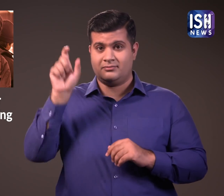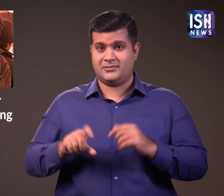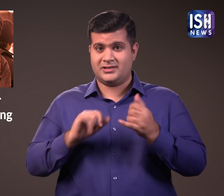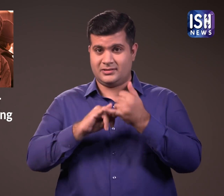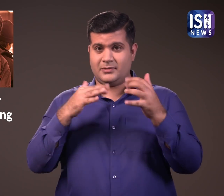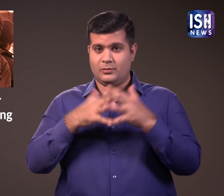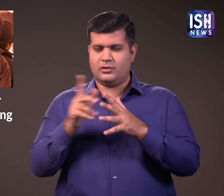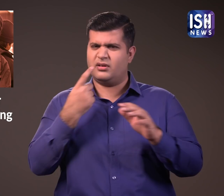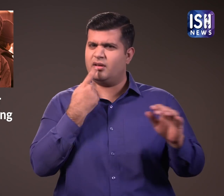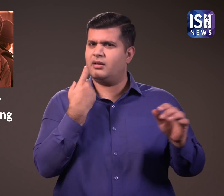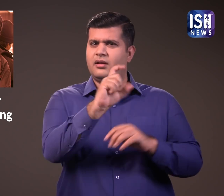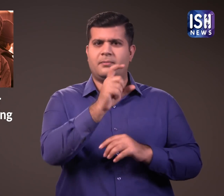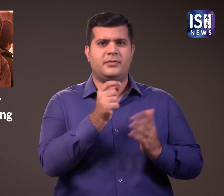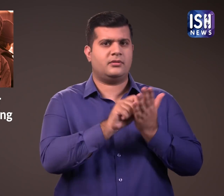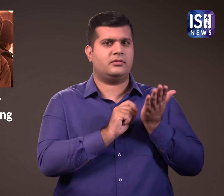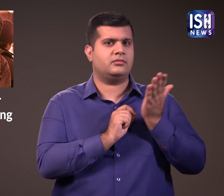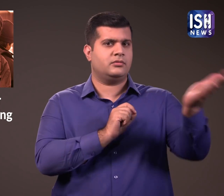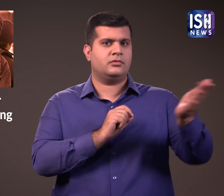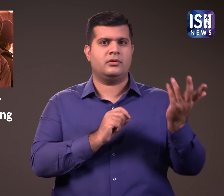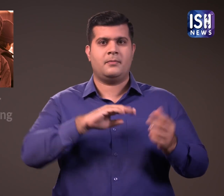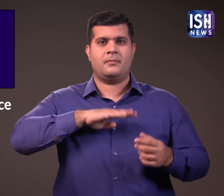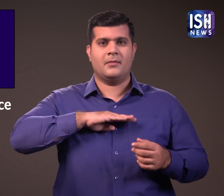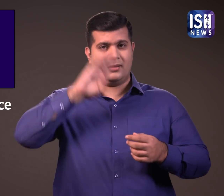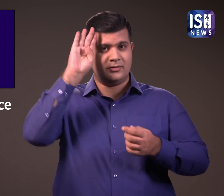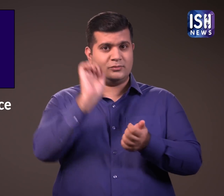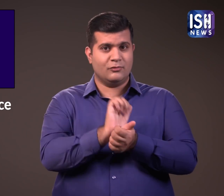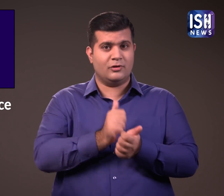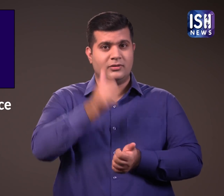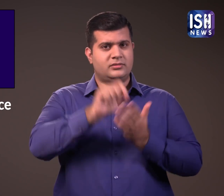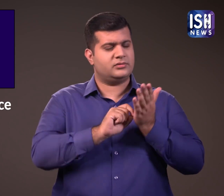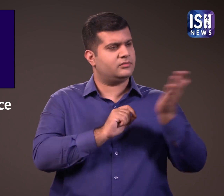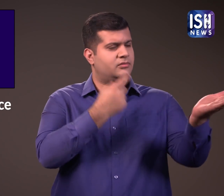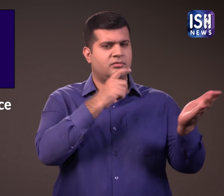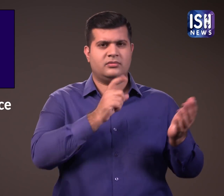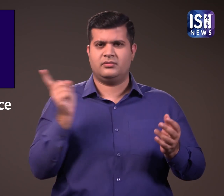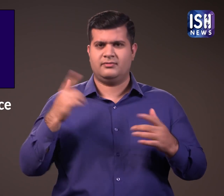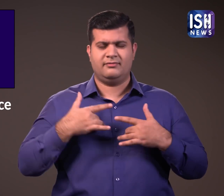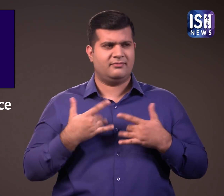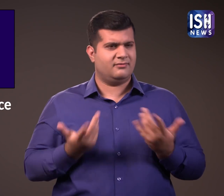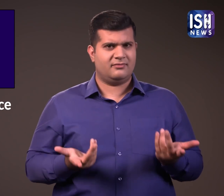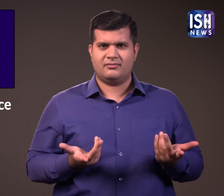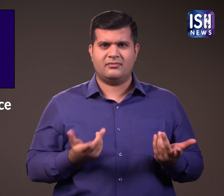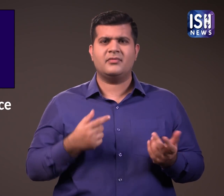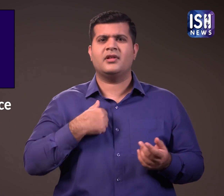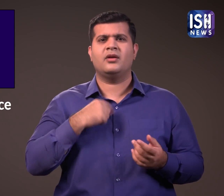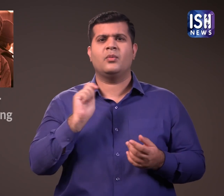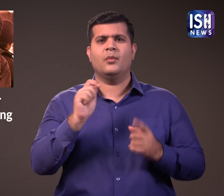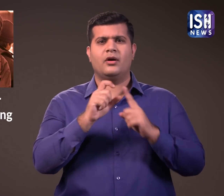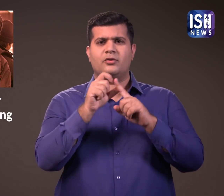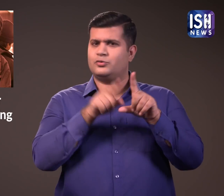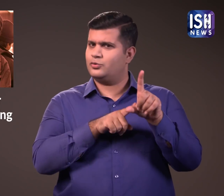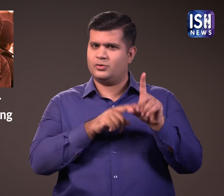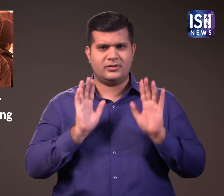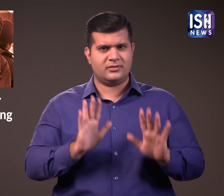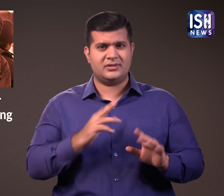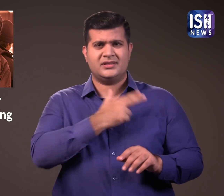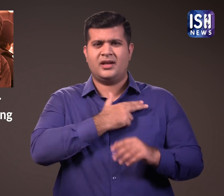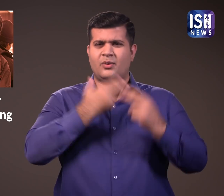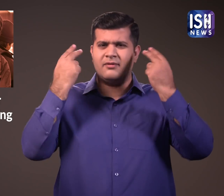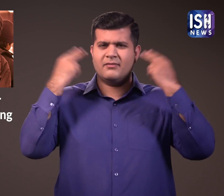Vankhade has filed a complaint with the Maharashtra police saying he does not care if Aryan is a celebrity